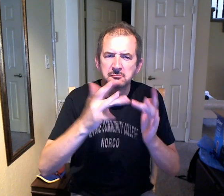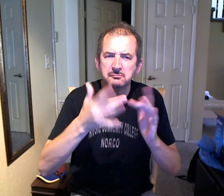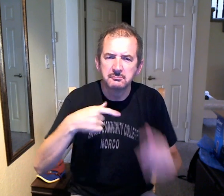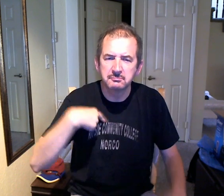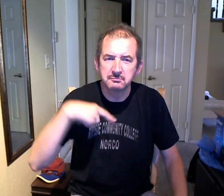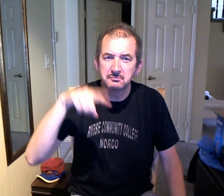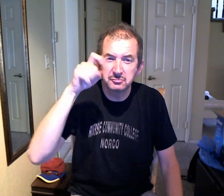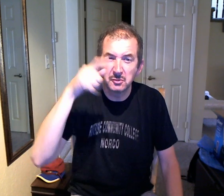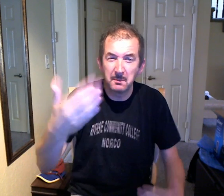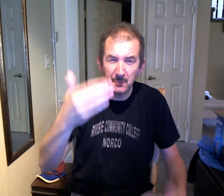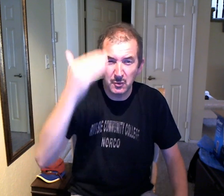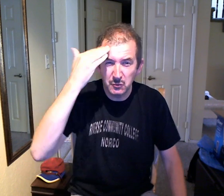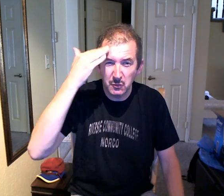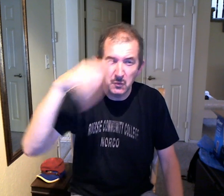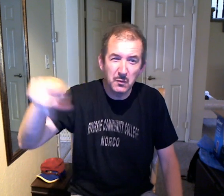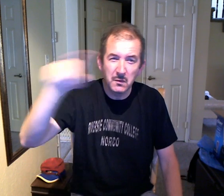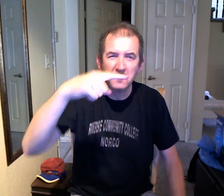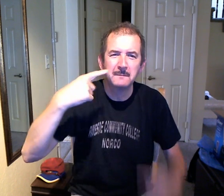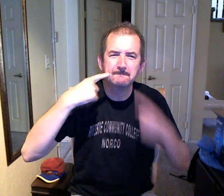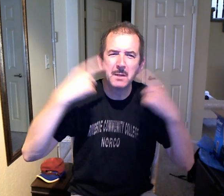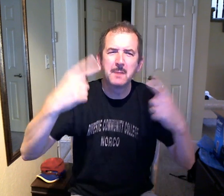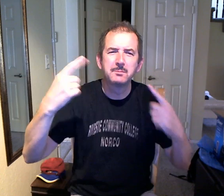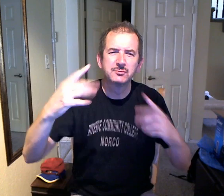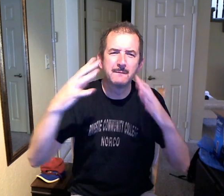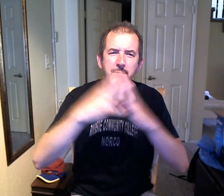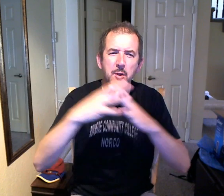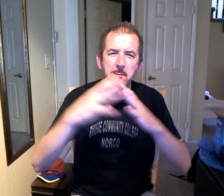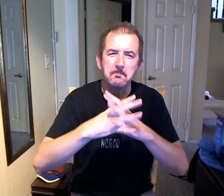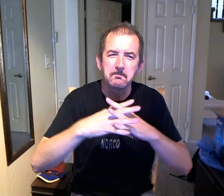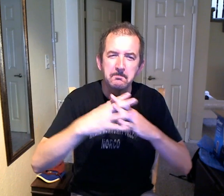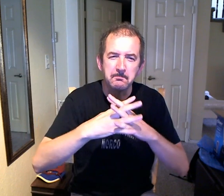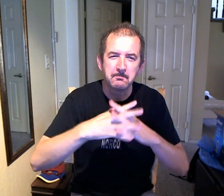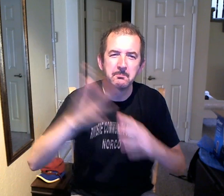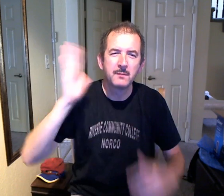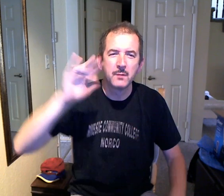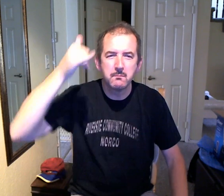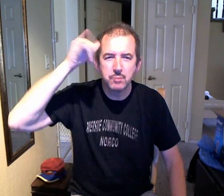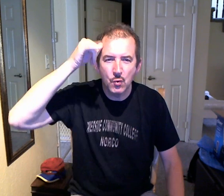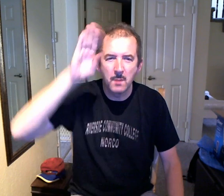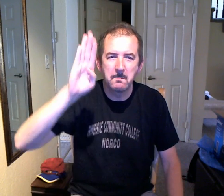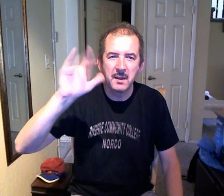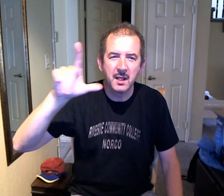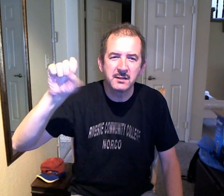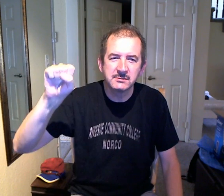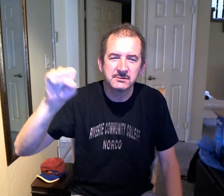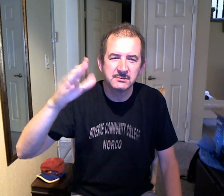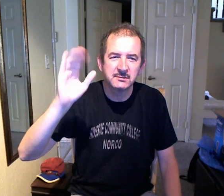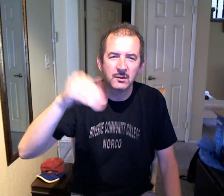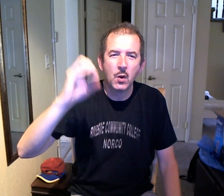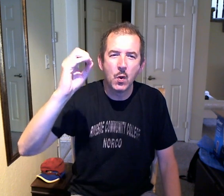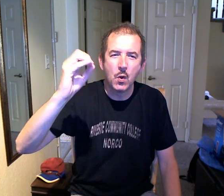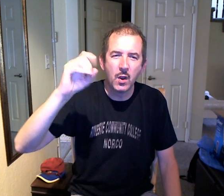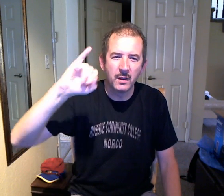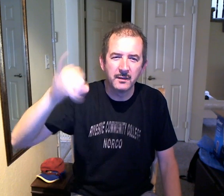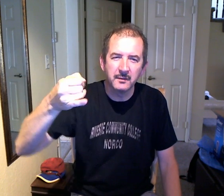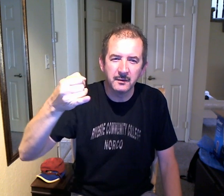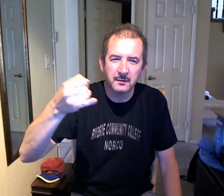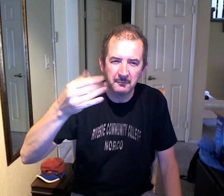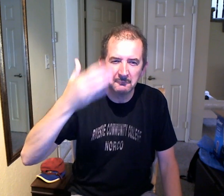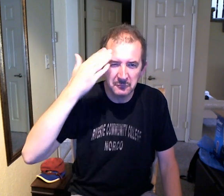on the right of the hands. His best friends are a very soft-spoken young law student from the deep south, jazz, you know, and